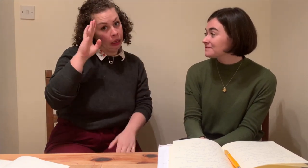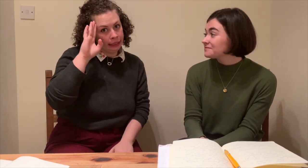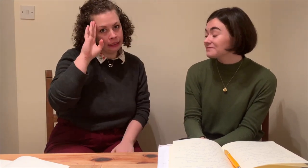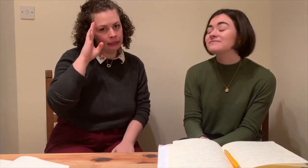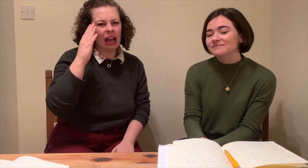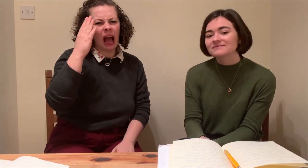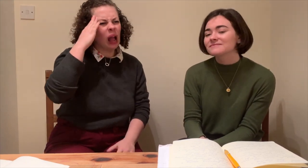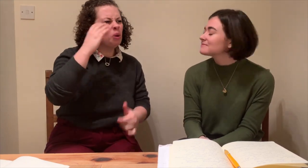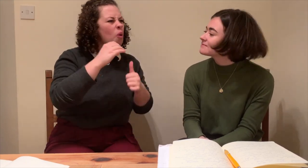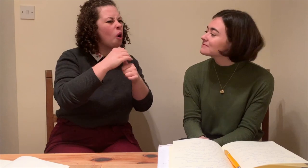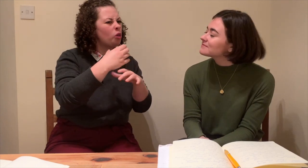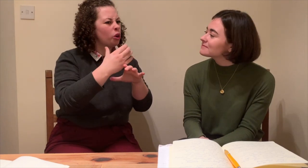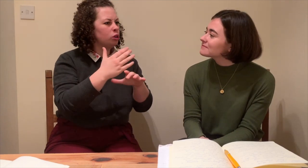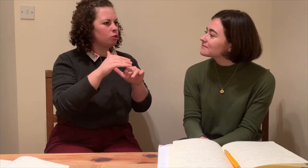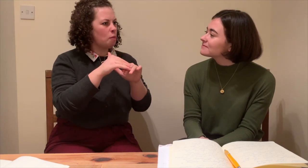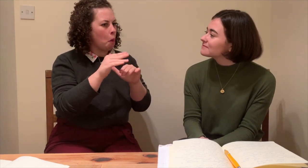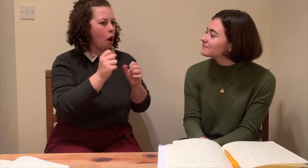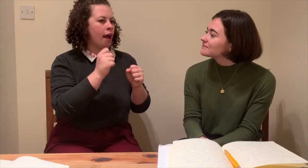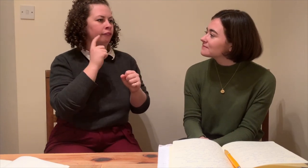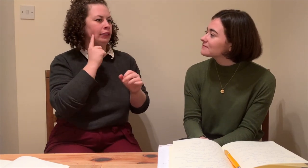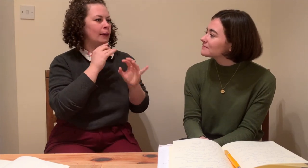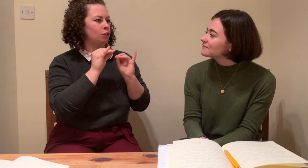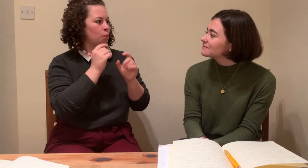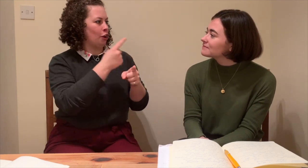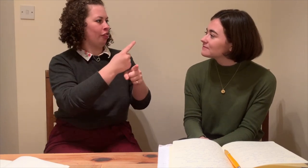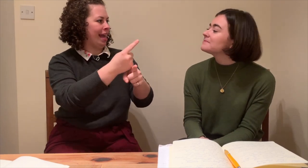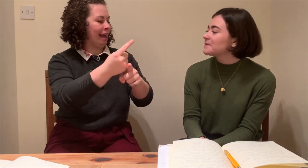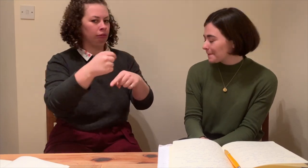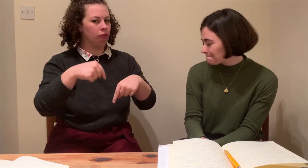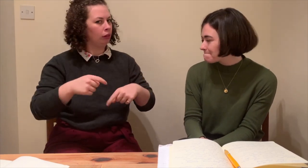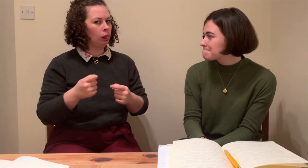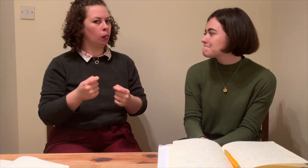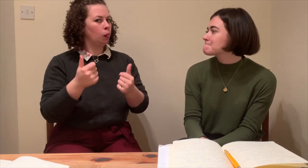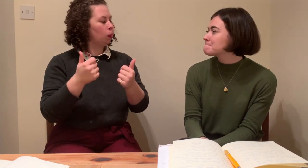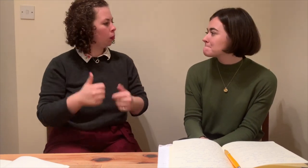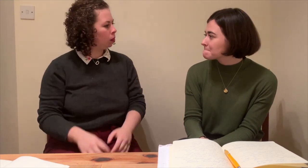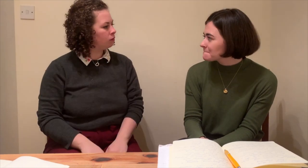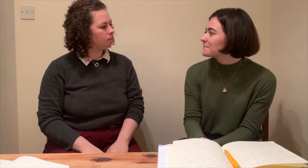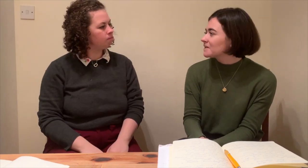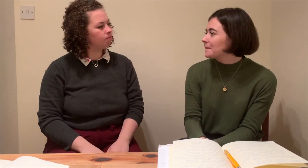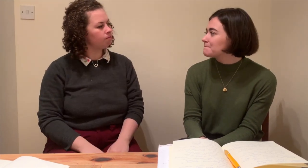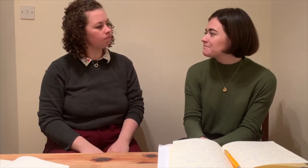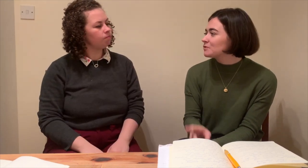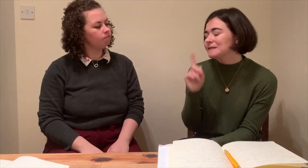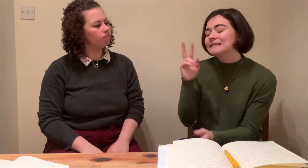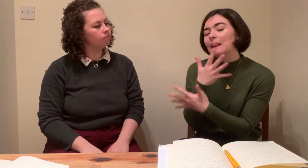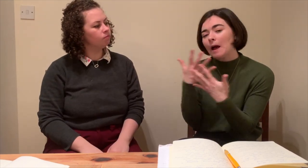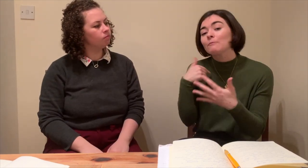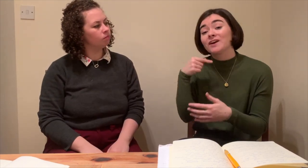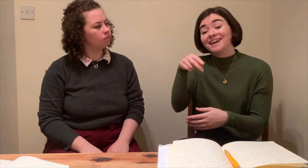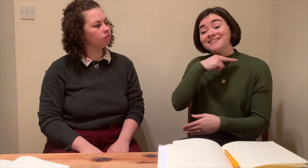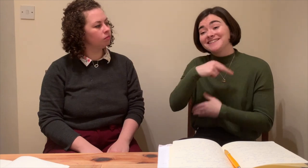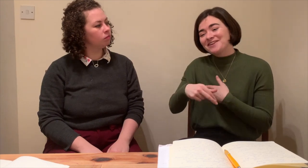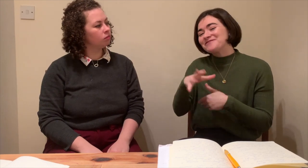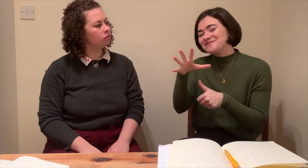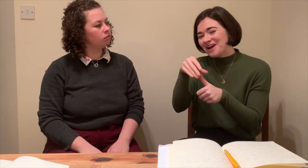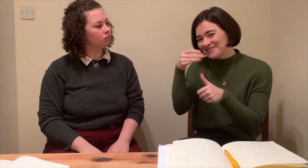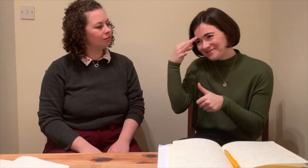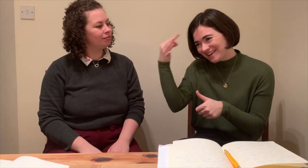perspective as well. Yeah, she's a deaf interpreter who... I think she's completed her training in America. And I think her working languages are Irish Sign Language, American